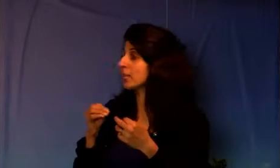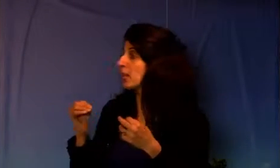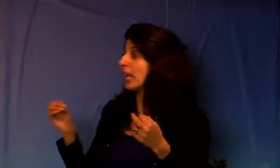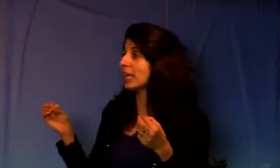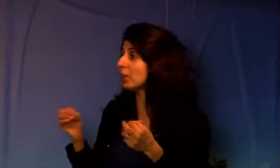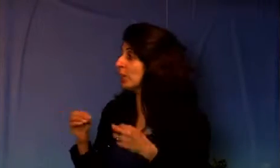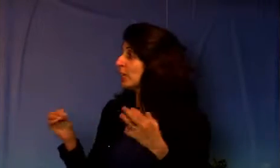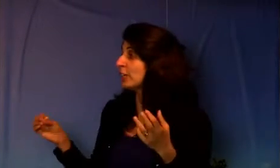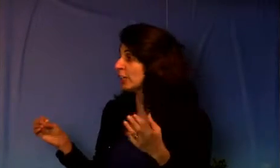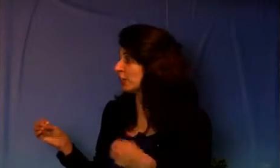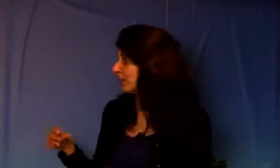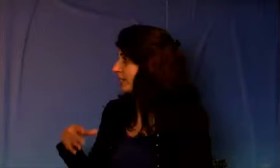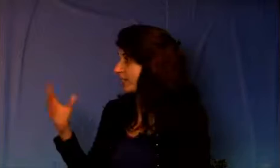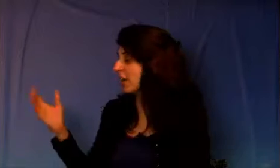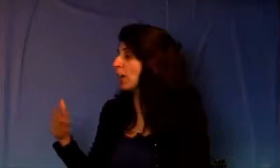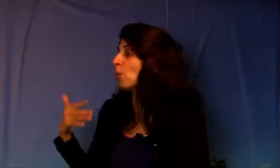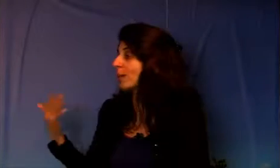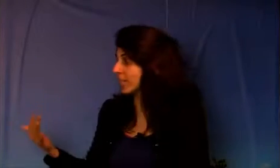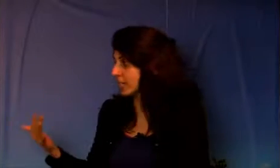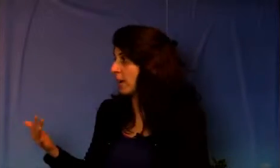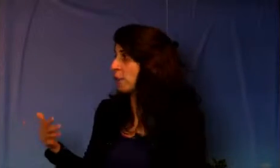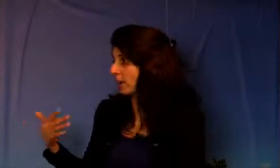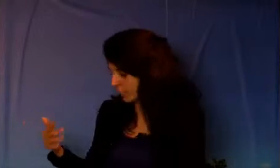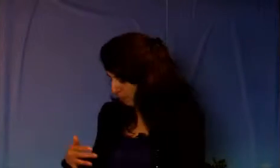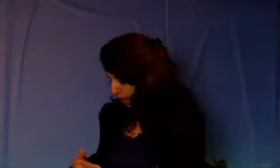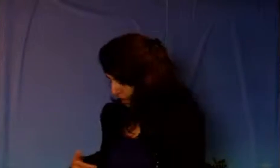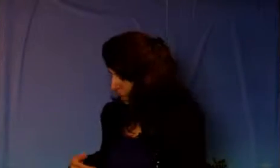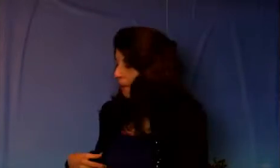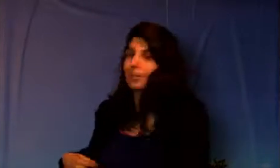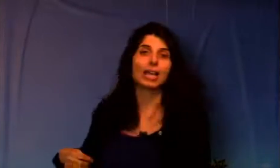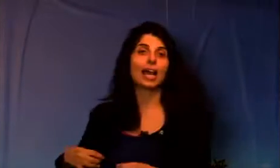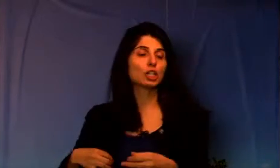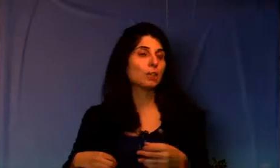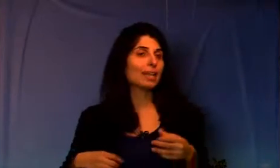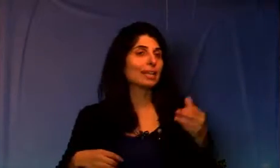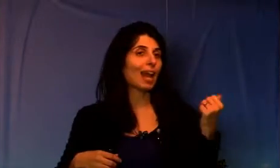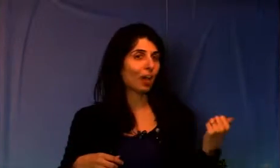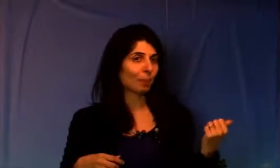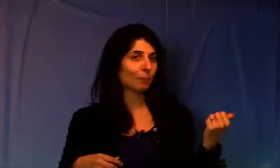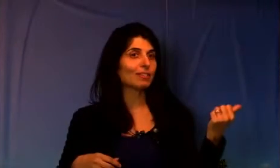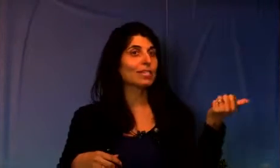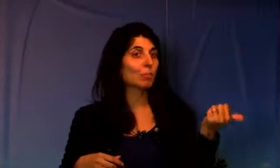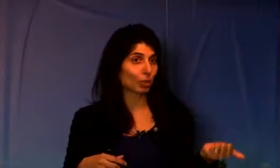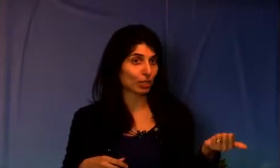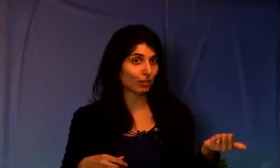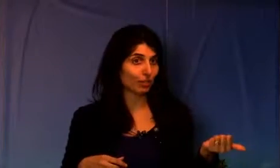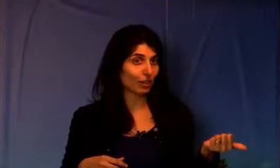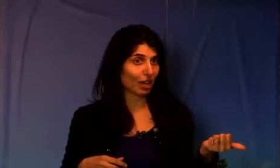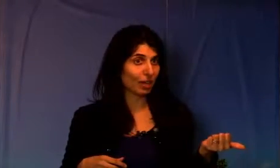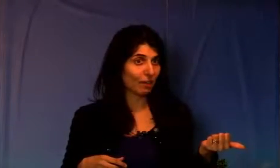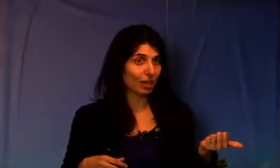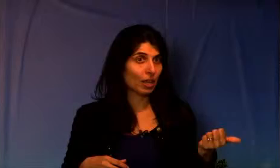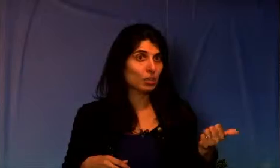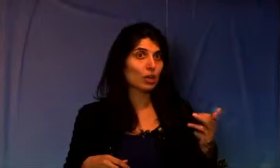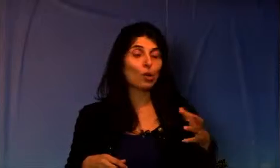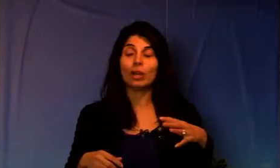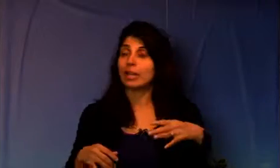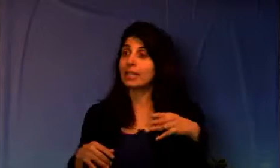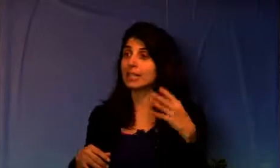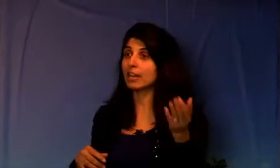is not anywhere near you, it's not a waste of time or a waste of breath, but it's actually making the other belief system worse. Got it? So instead